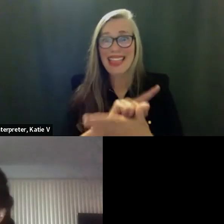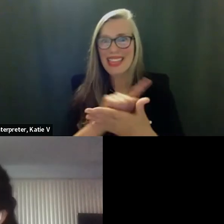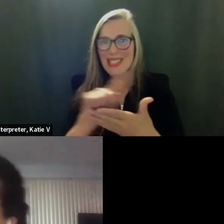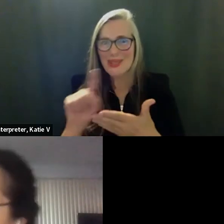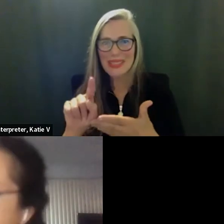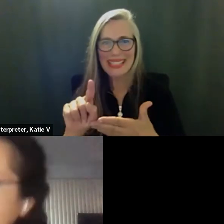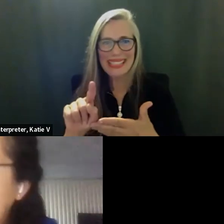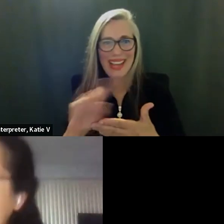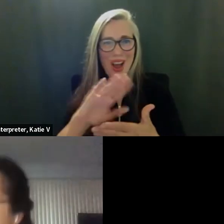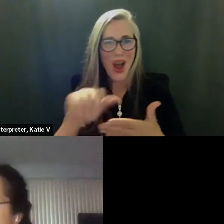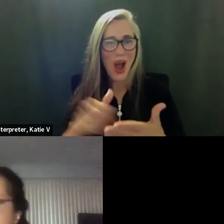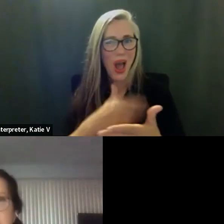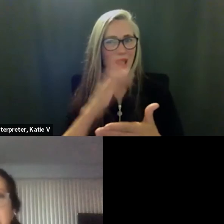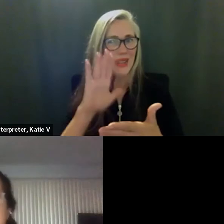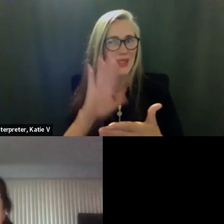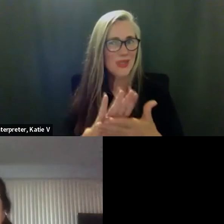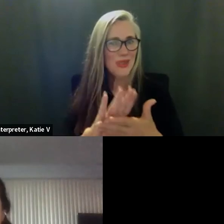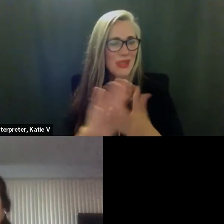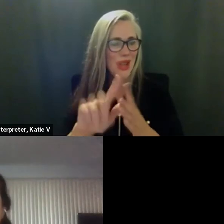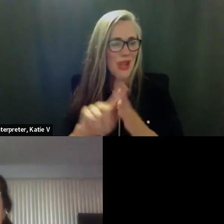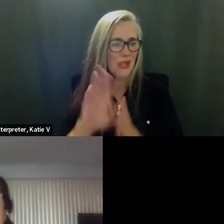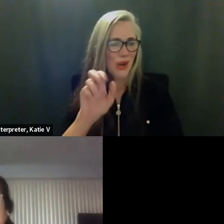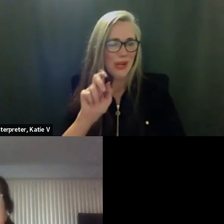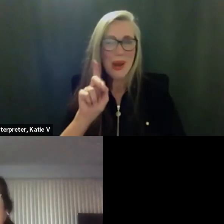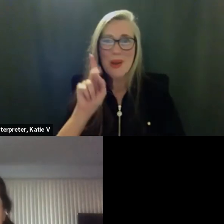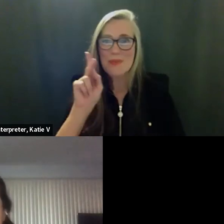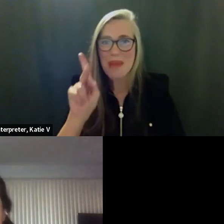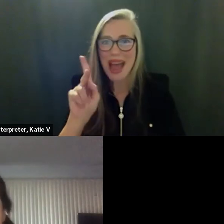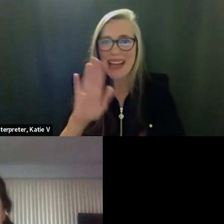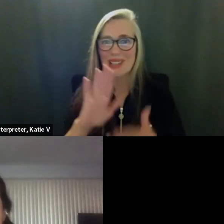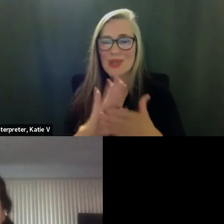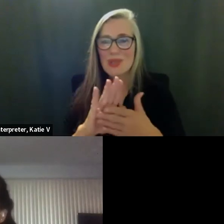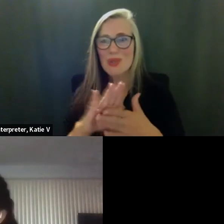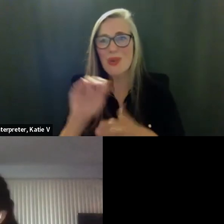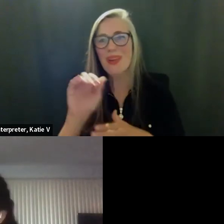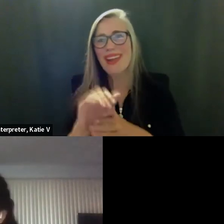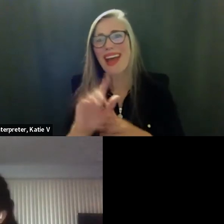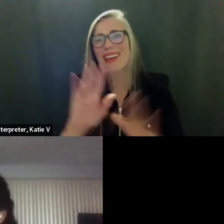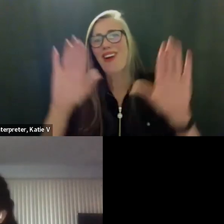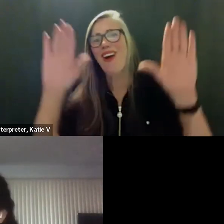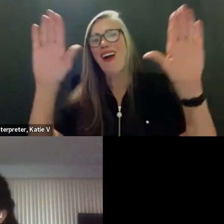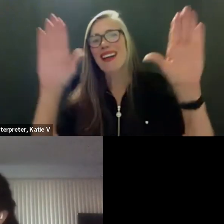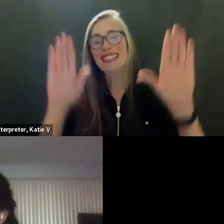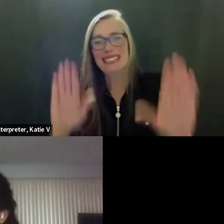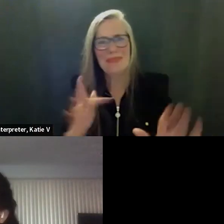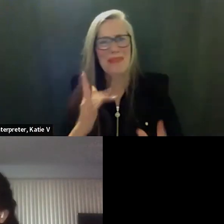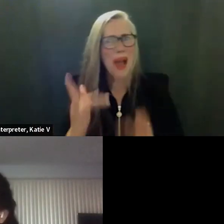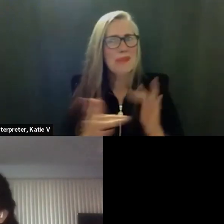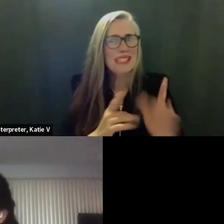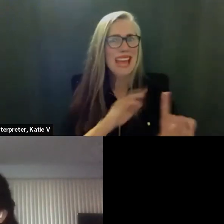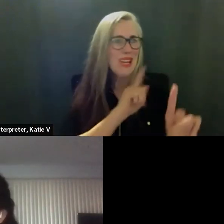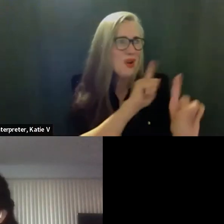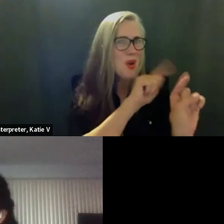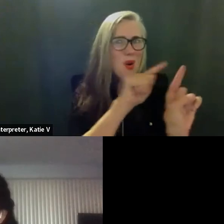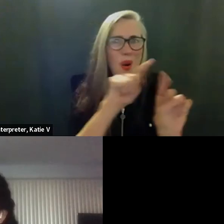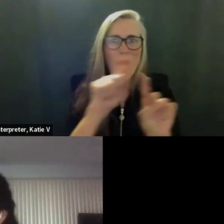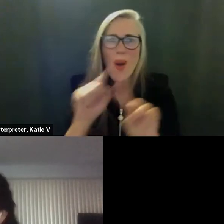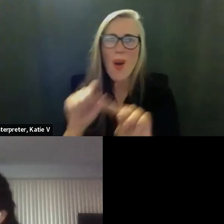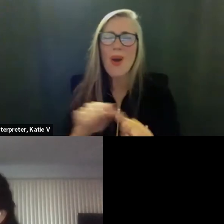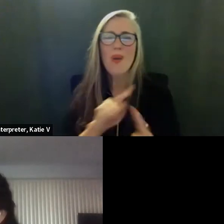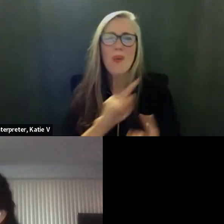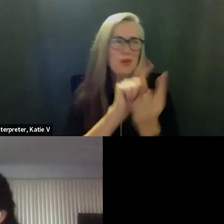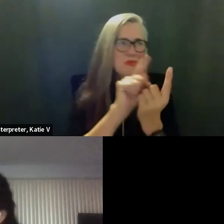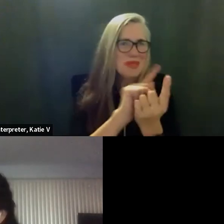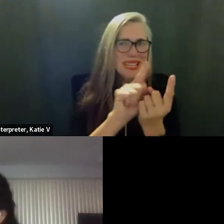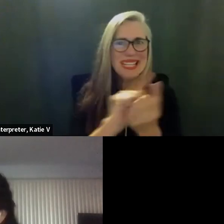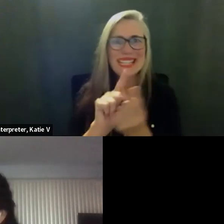think all of our schools are beginning their back to school nights which is awesome i'm excited to go to as many as i can and just meet all the students